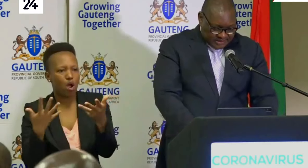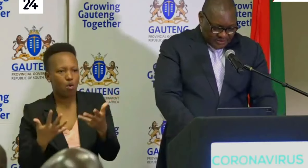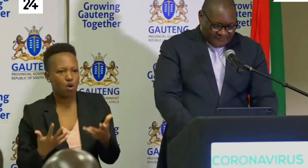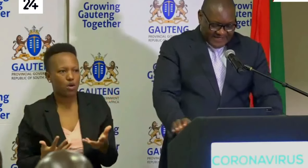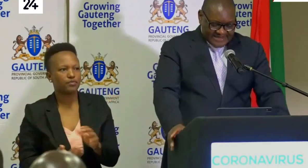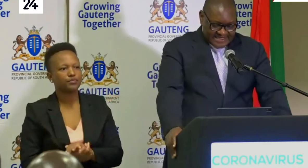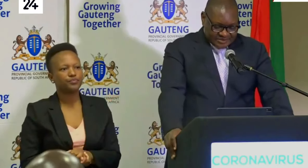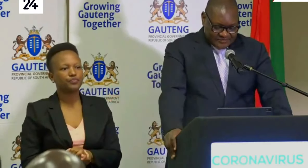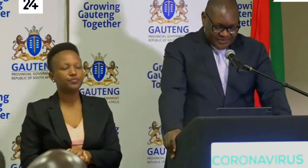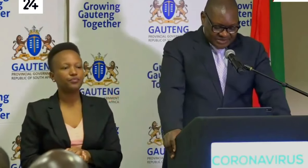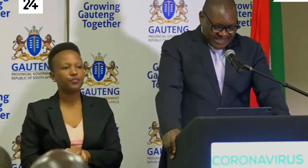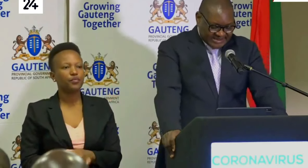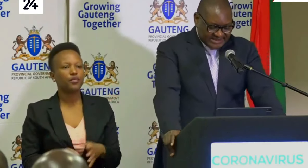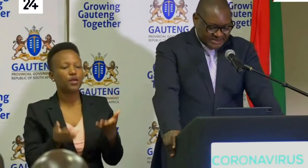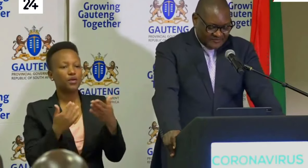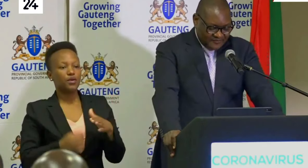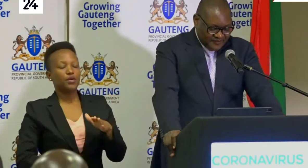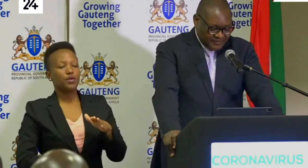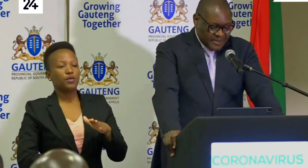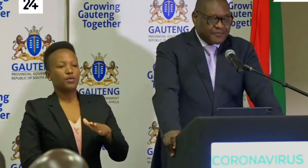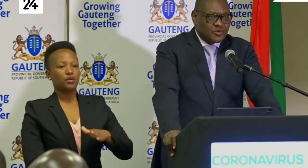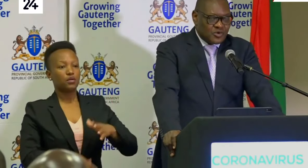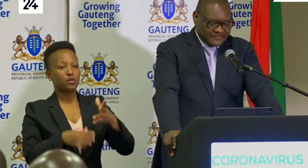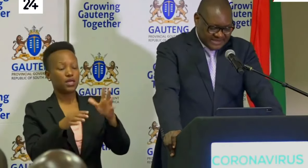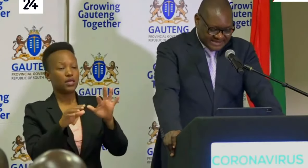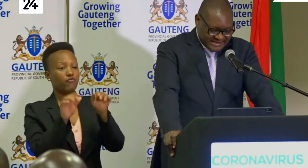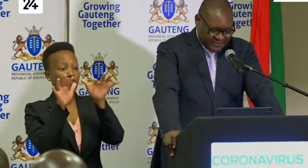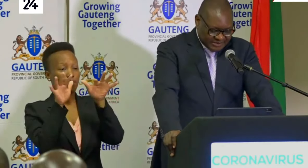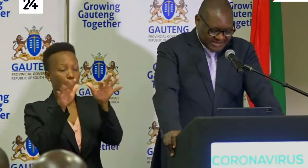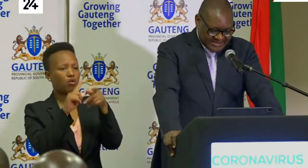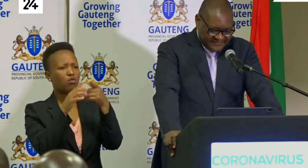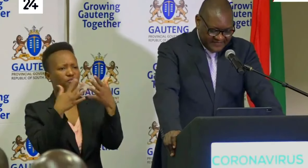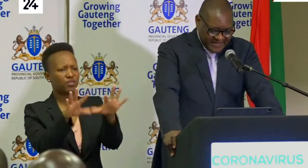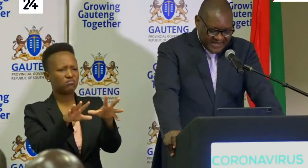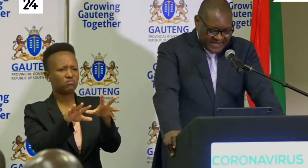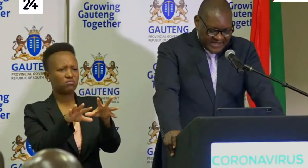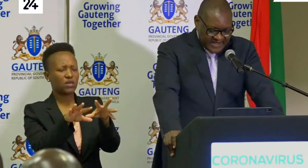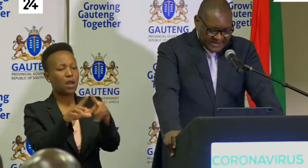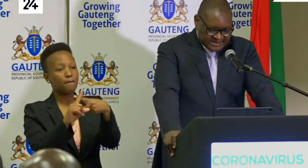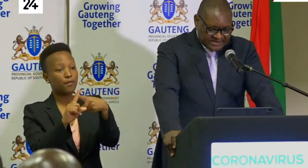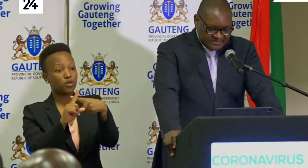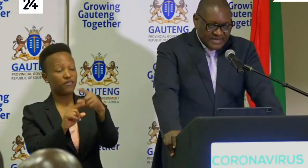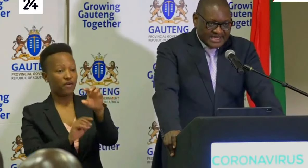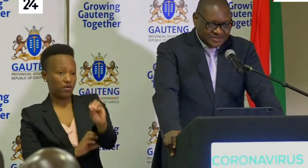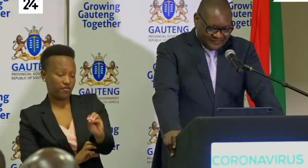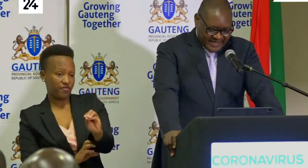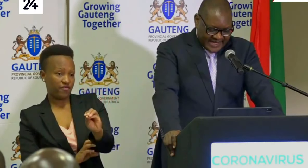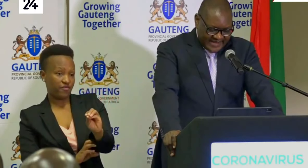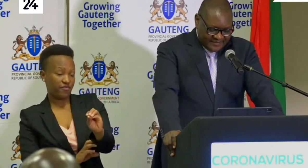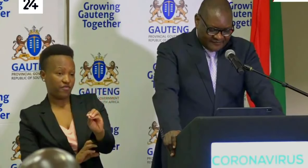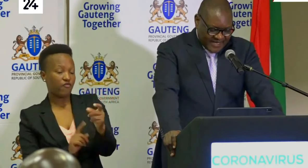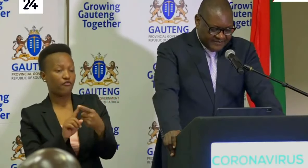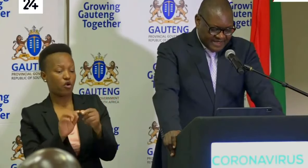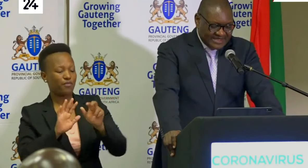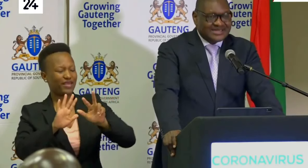So far, in terms of those cases of people who have tested positive, as of the